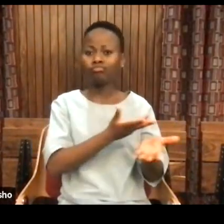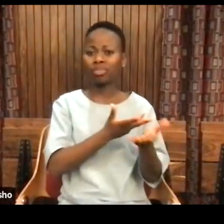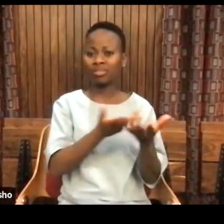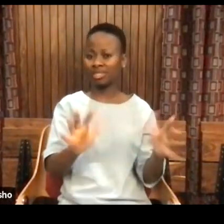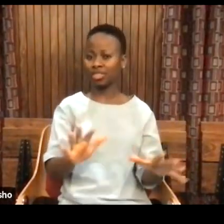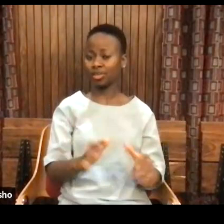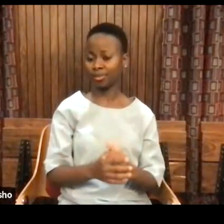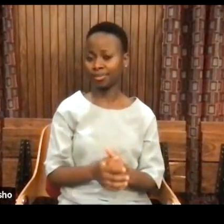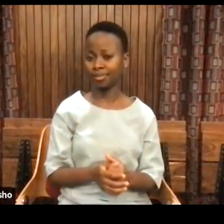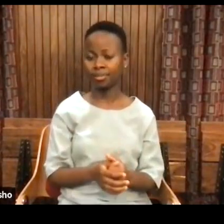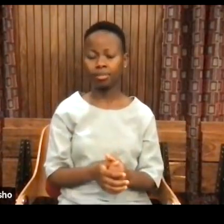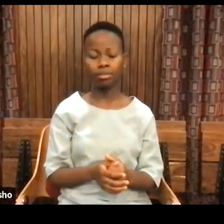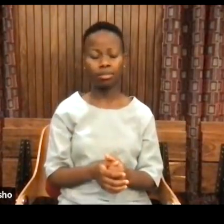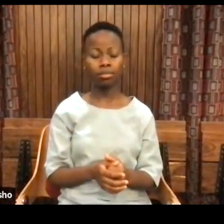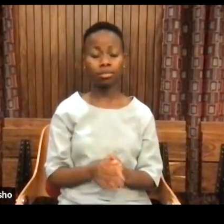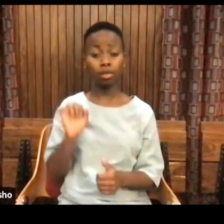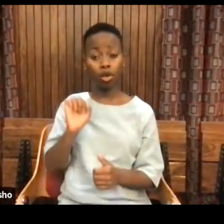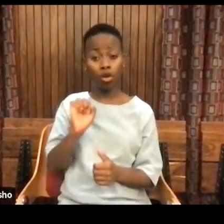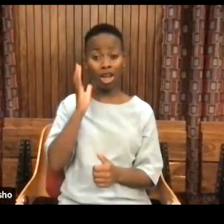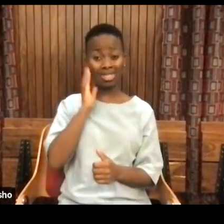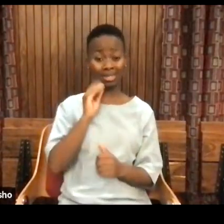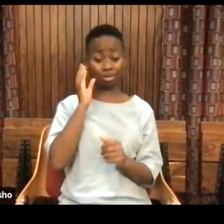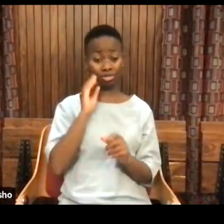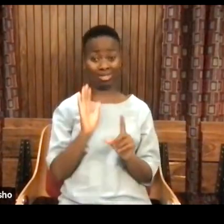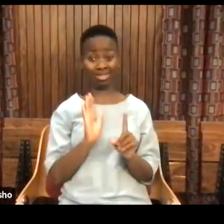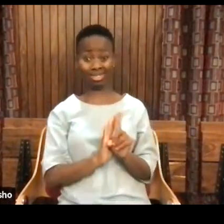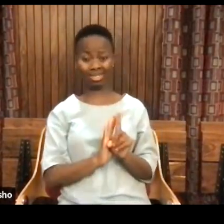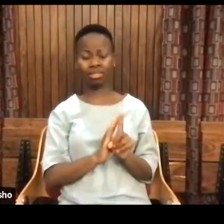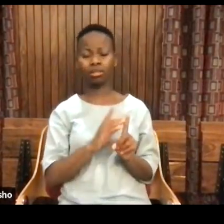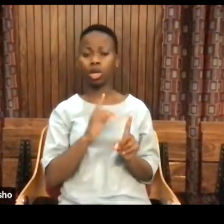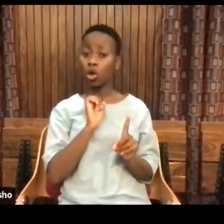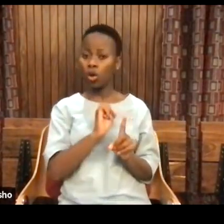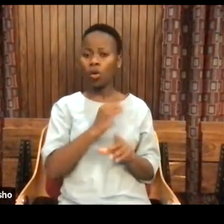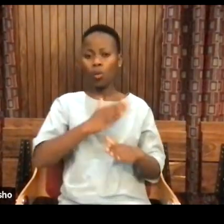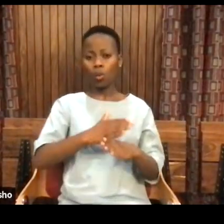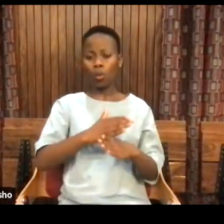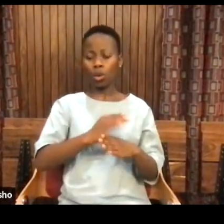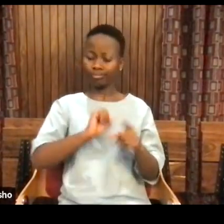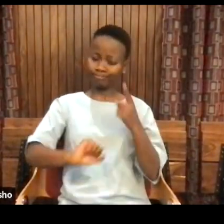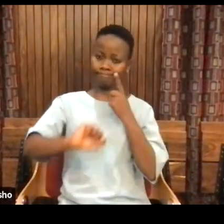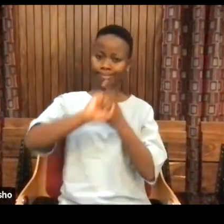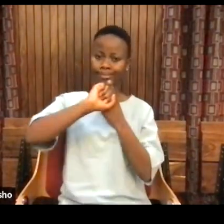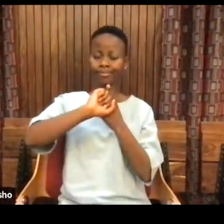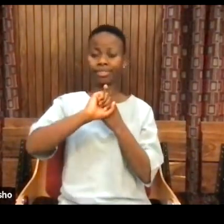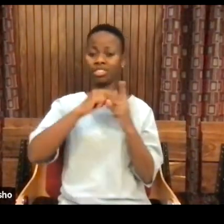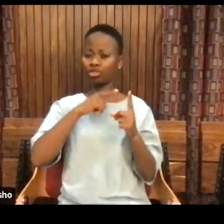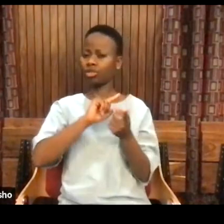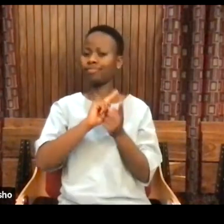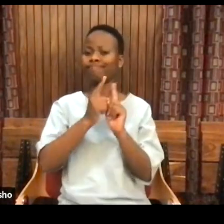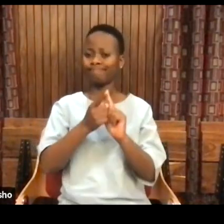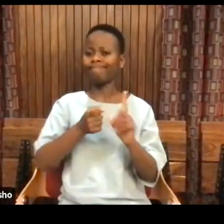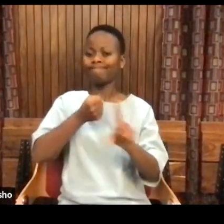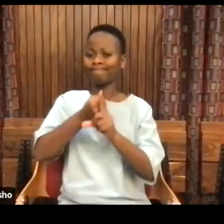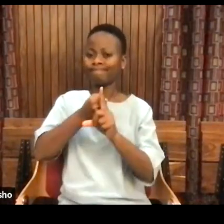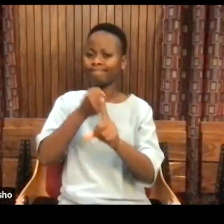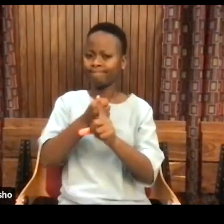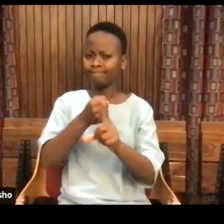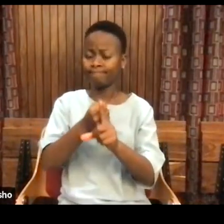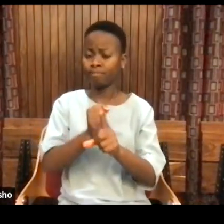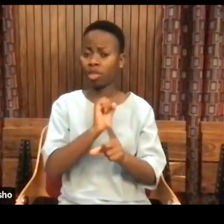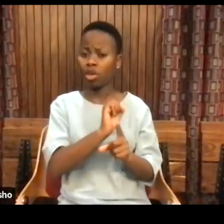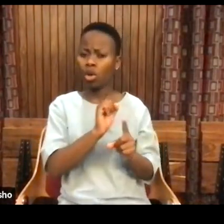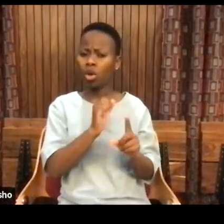And that experience affected her work. She became an activist. And as some of you who read her work may